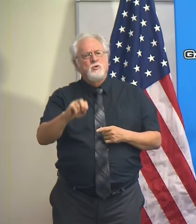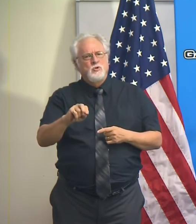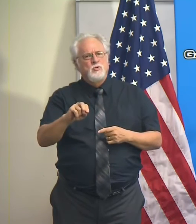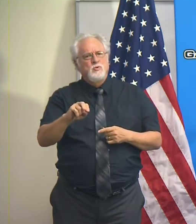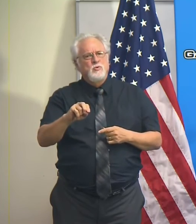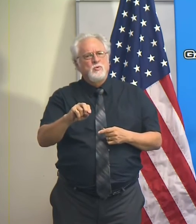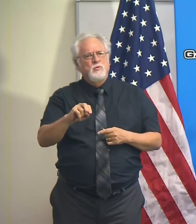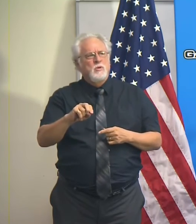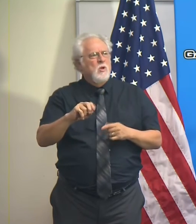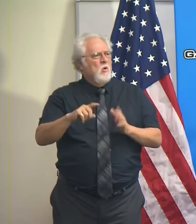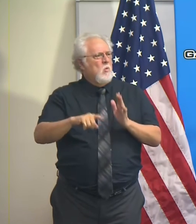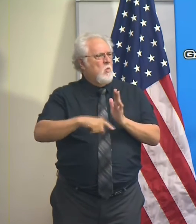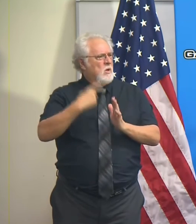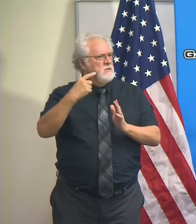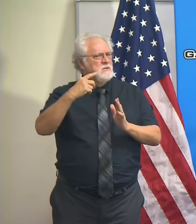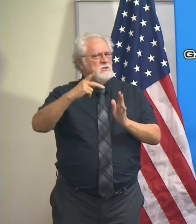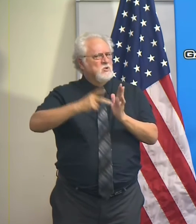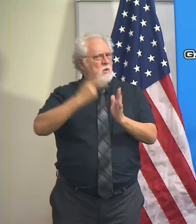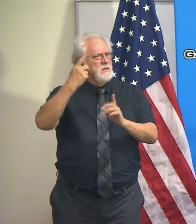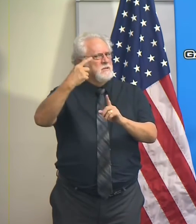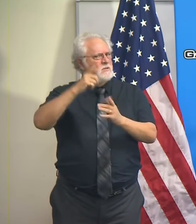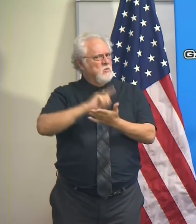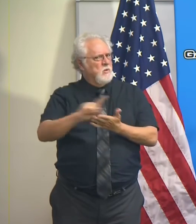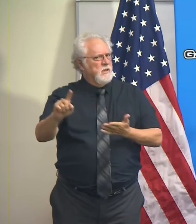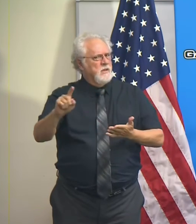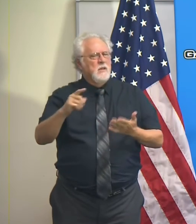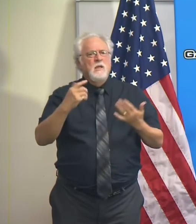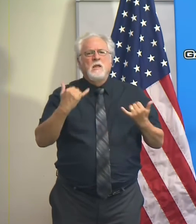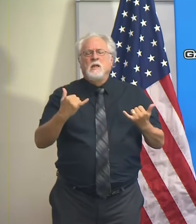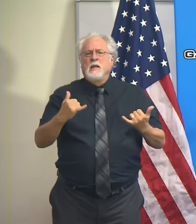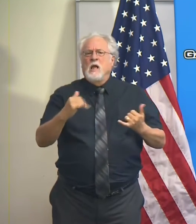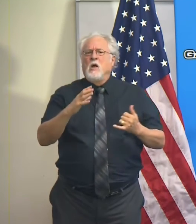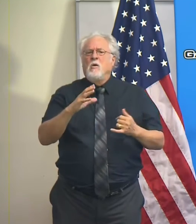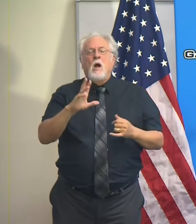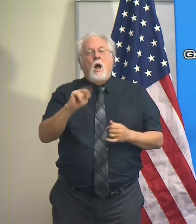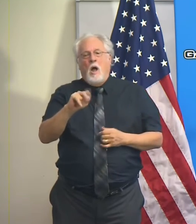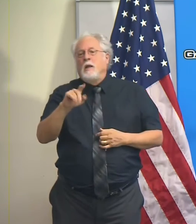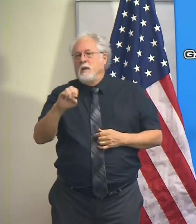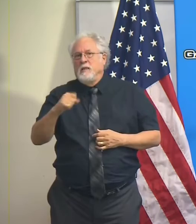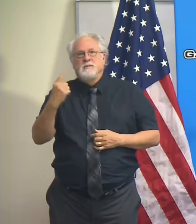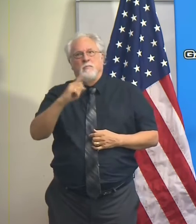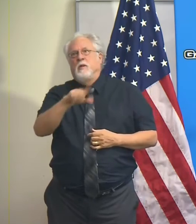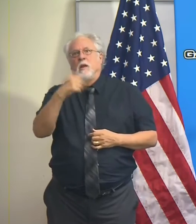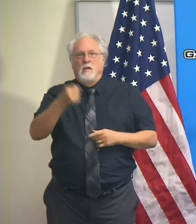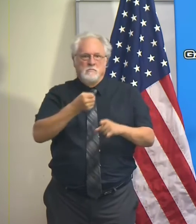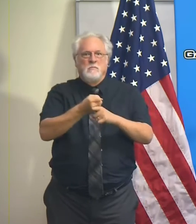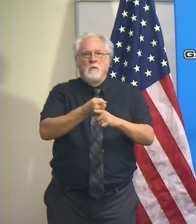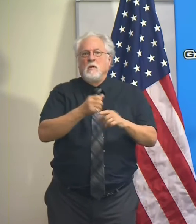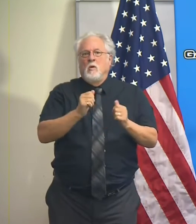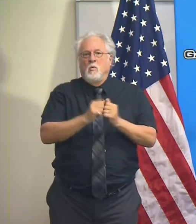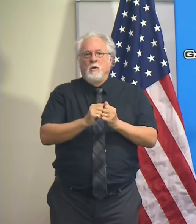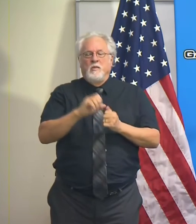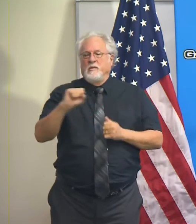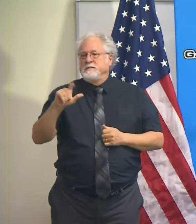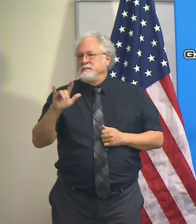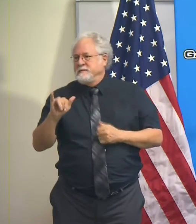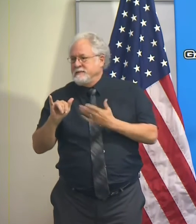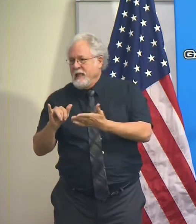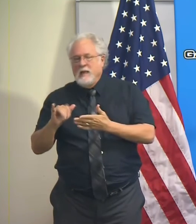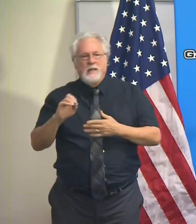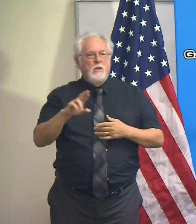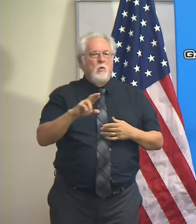availability once or maybe twice a week now, unless something unforeseen happens with respect to Sally or